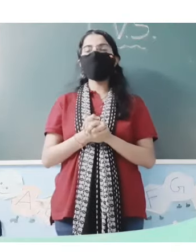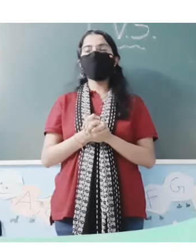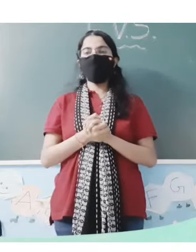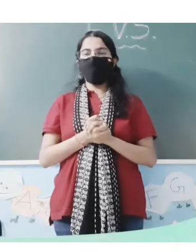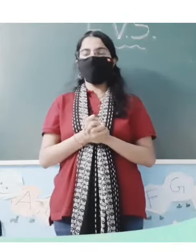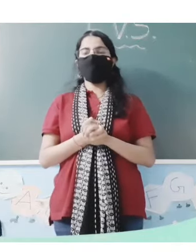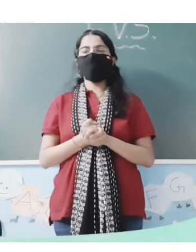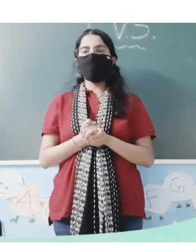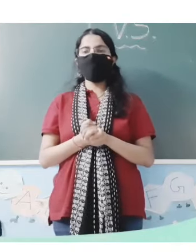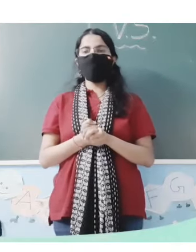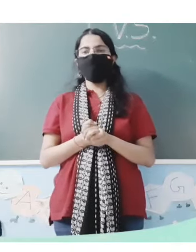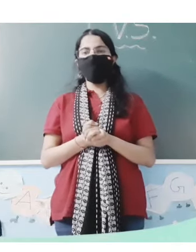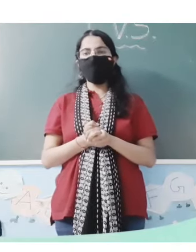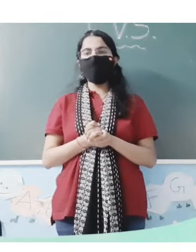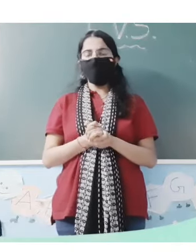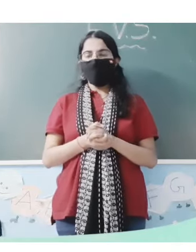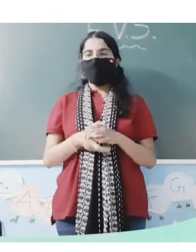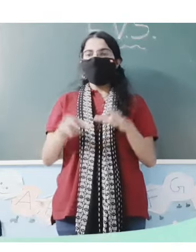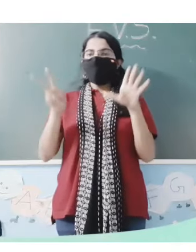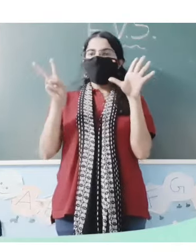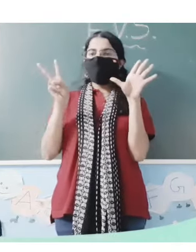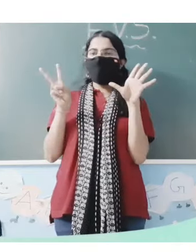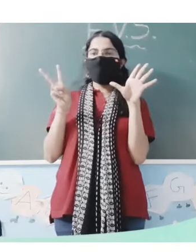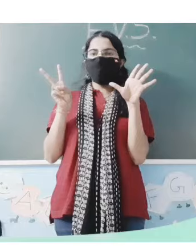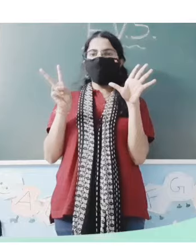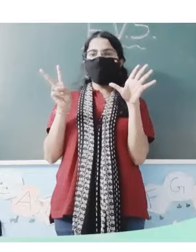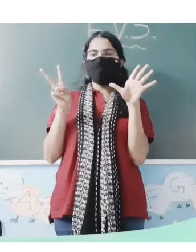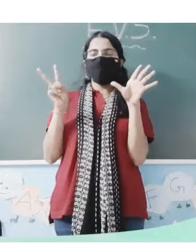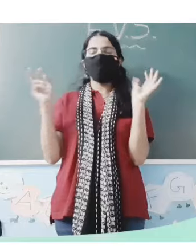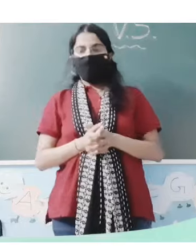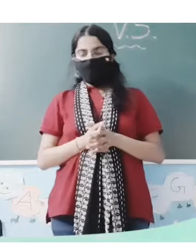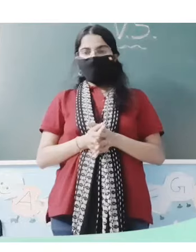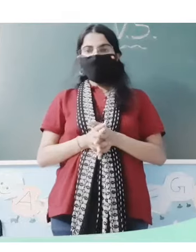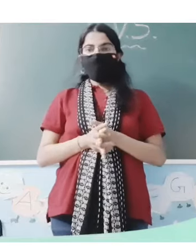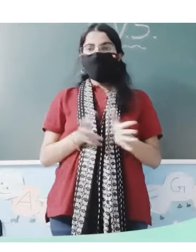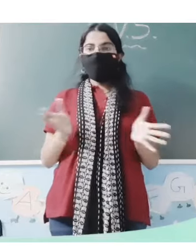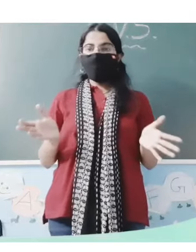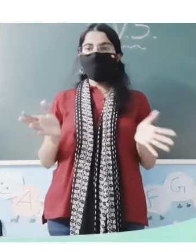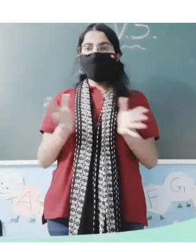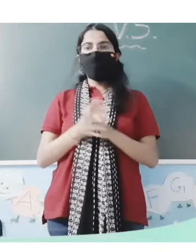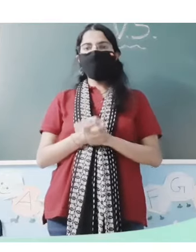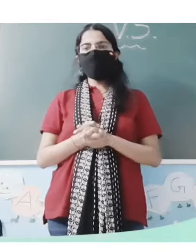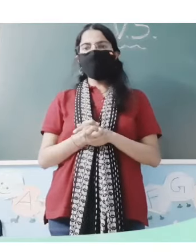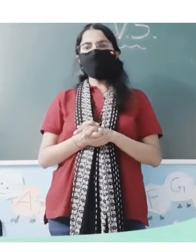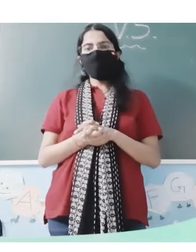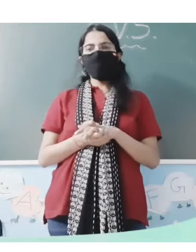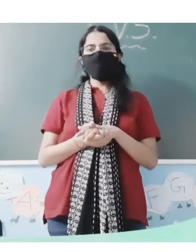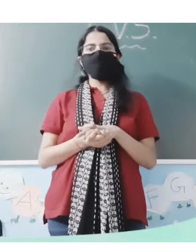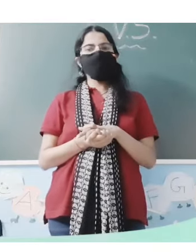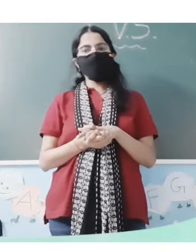week. How many days in week? Seven days. Tell me which day is the holiday? How many a